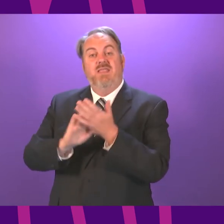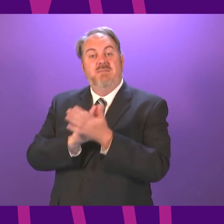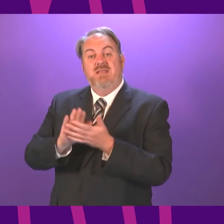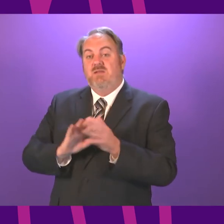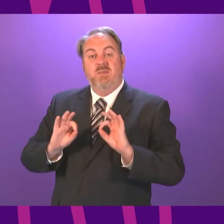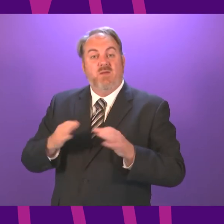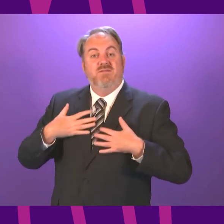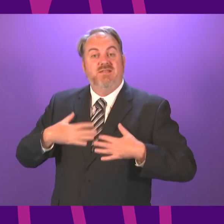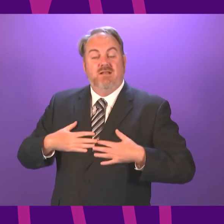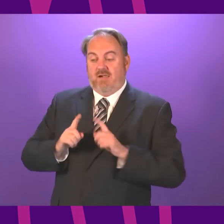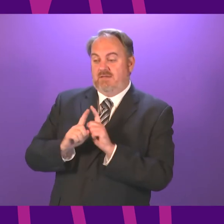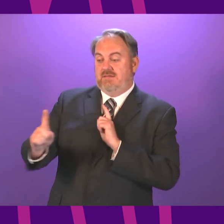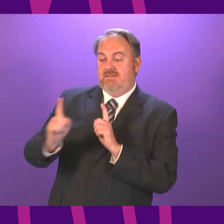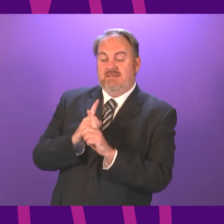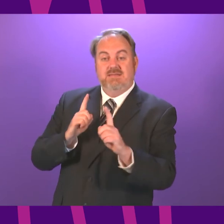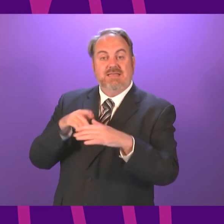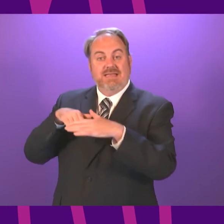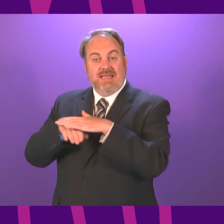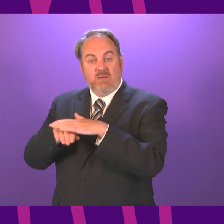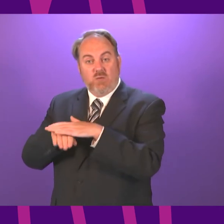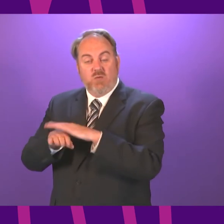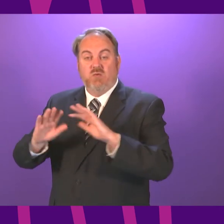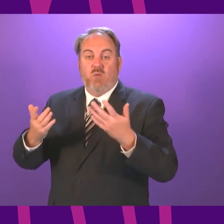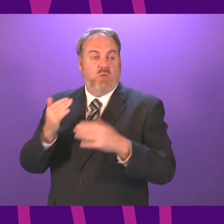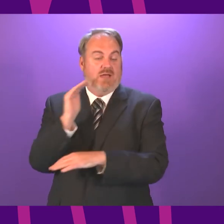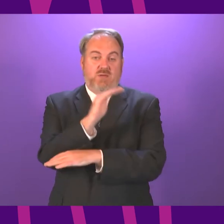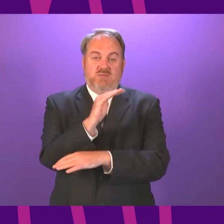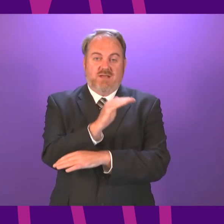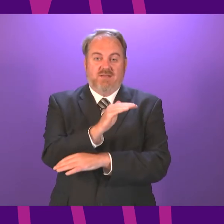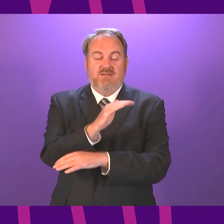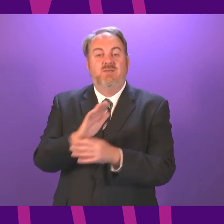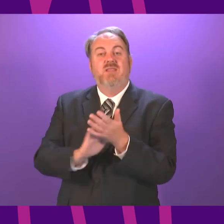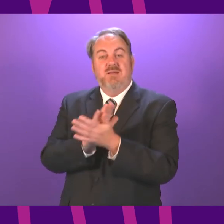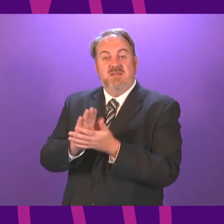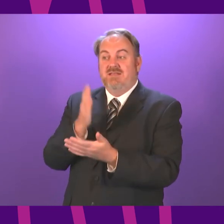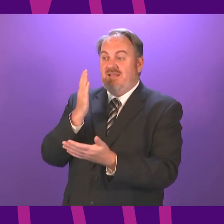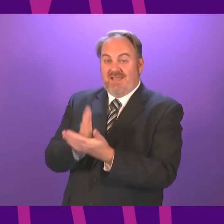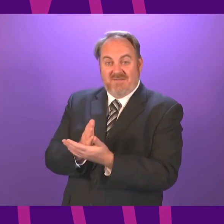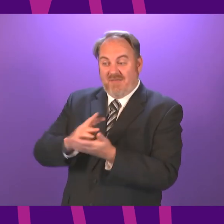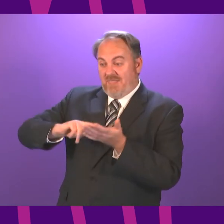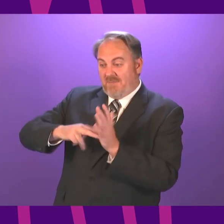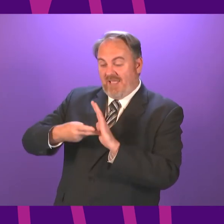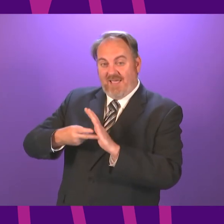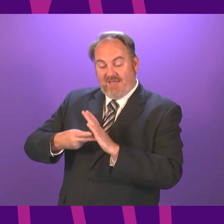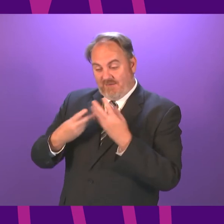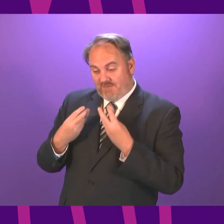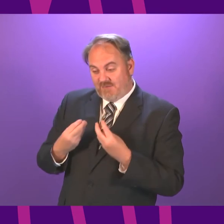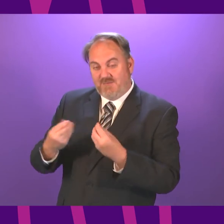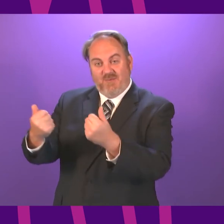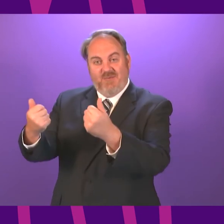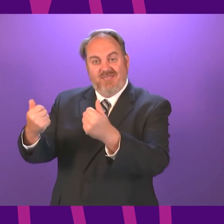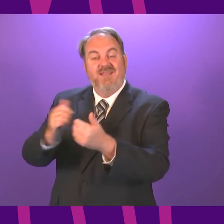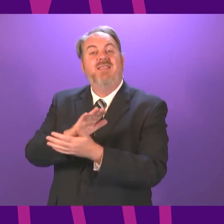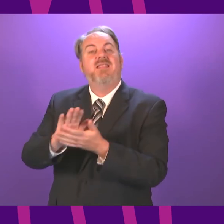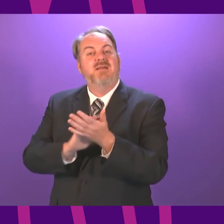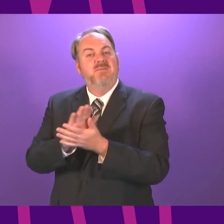indoors as well as outdoors. So there will be no legal requirement, if all goes according to plan, for physical distancing at all when we go